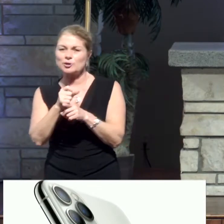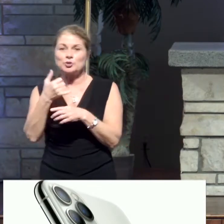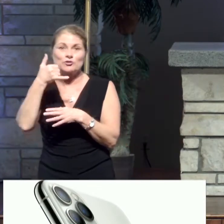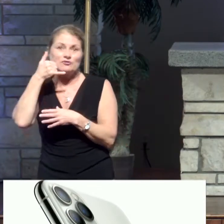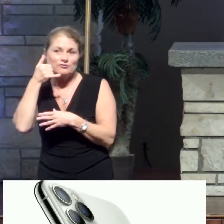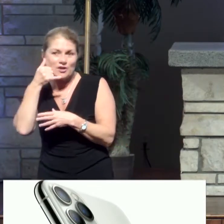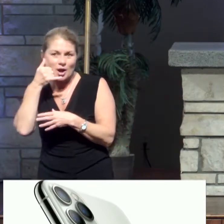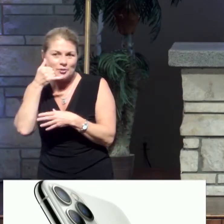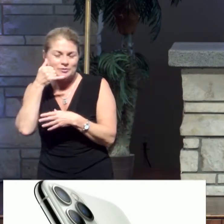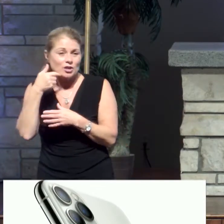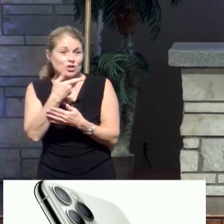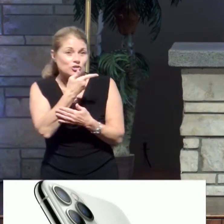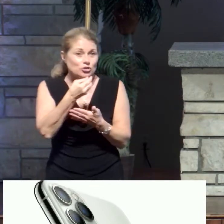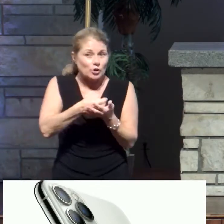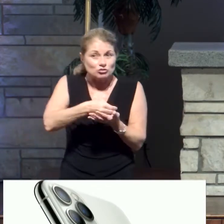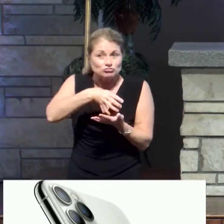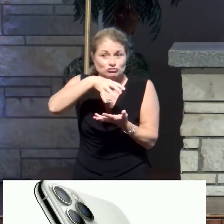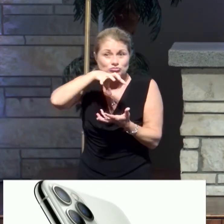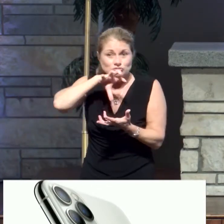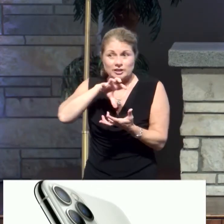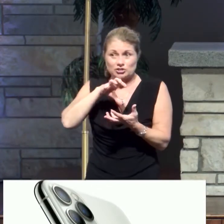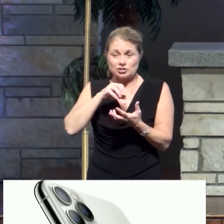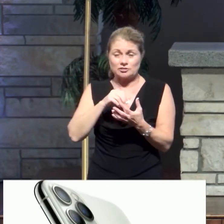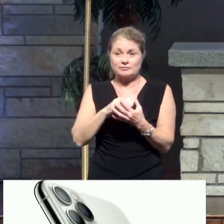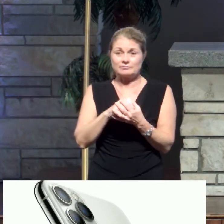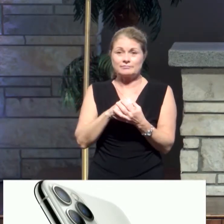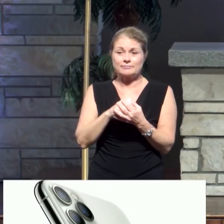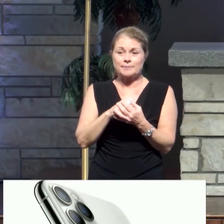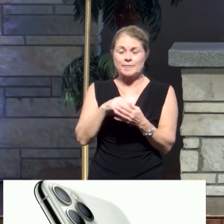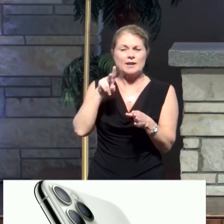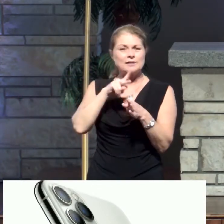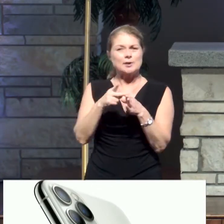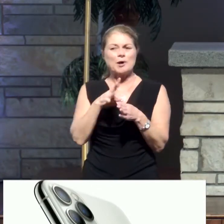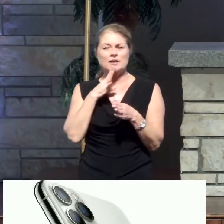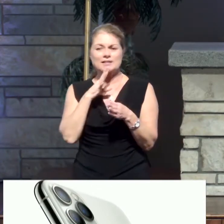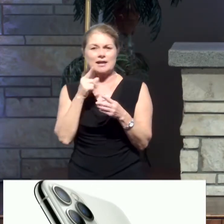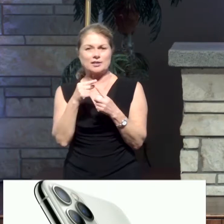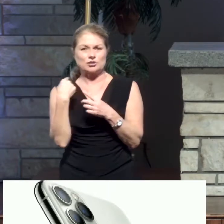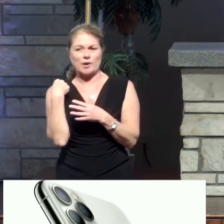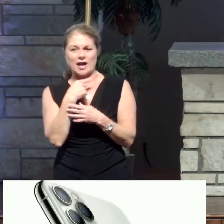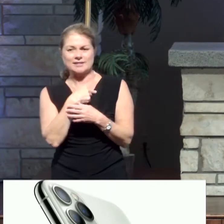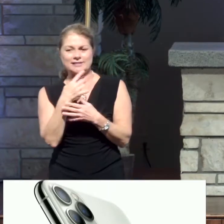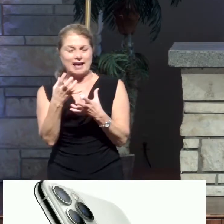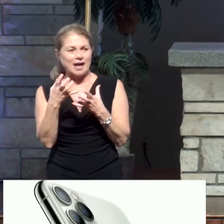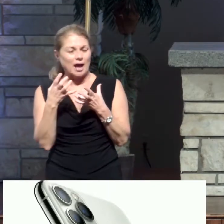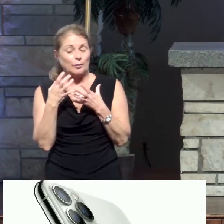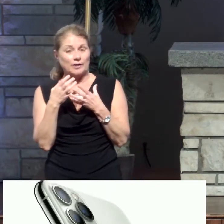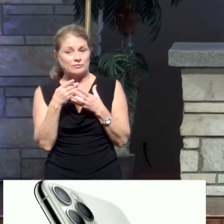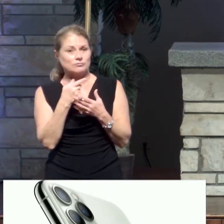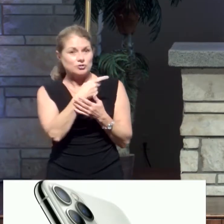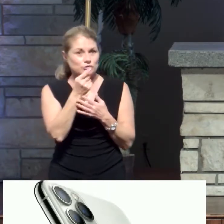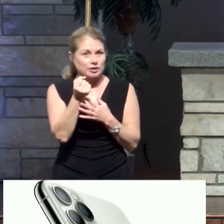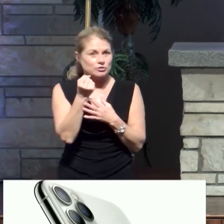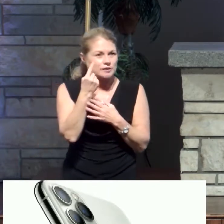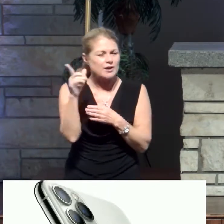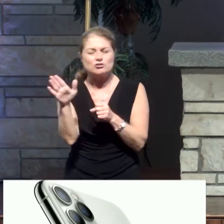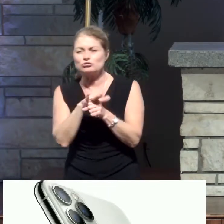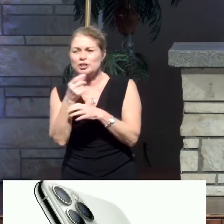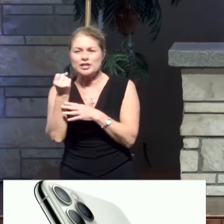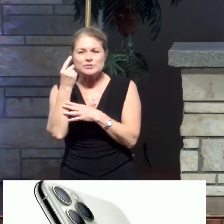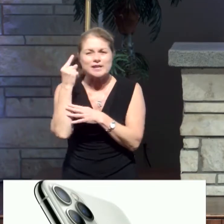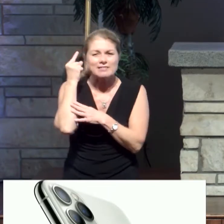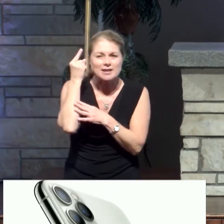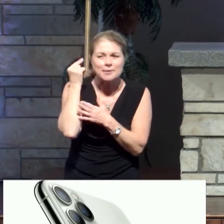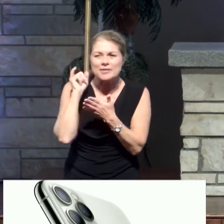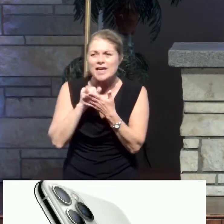phone, you are rich. And so Paul is talking to us. I want this to soak in. And I want you to fully think about this and